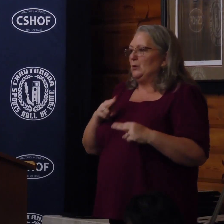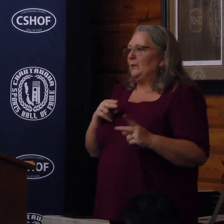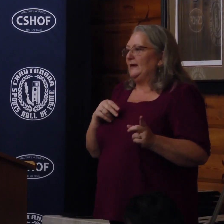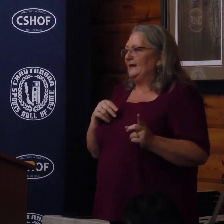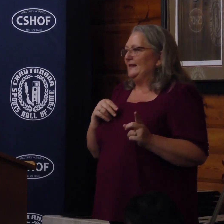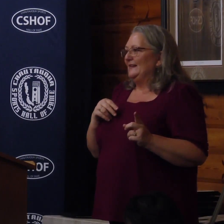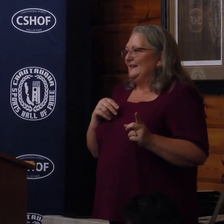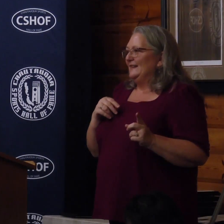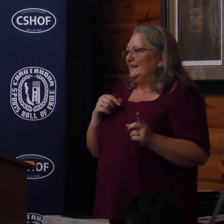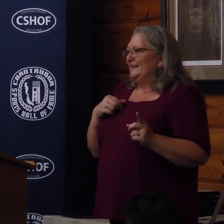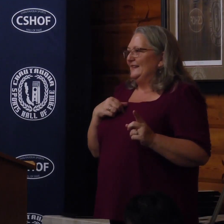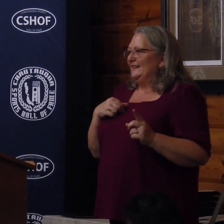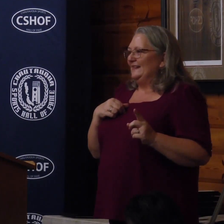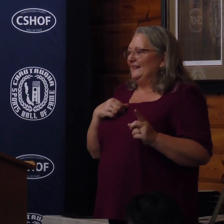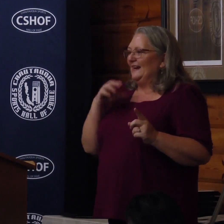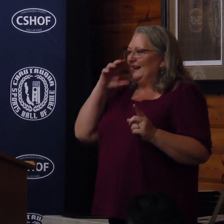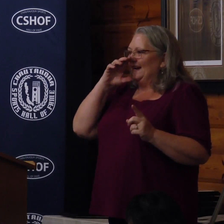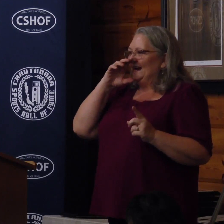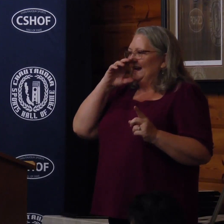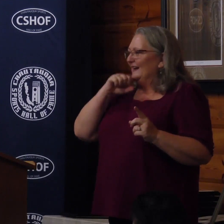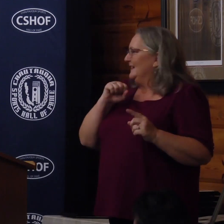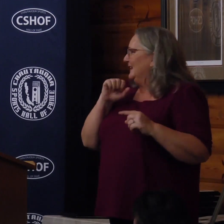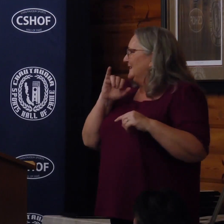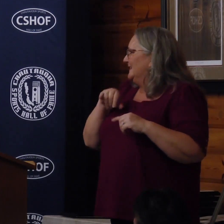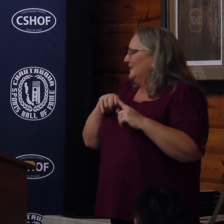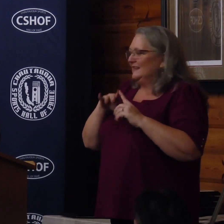I guess that makes this speech your fault.